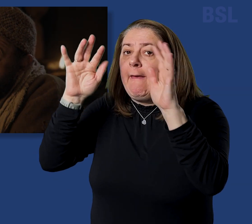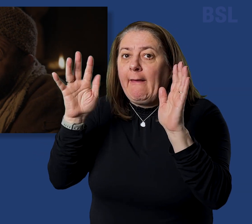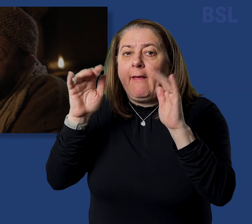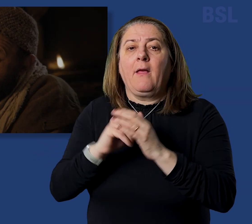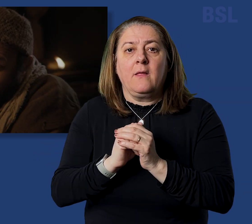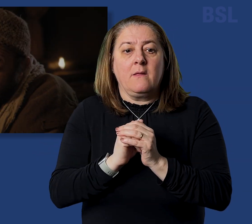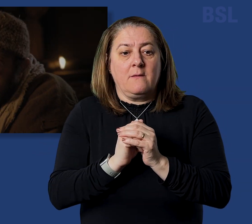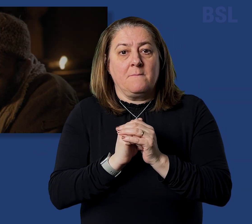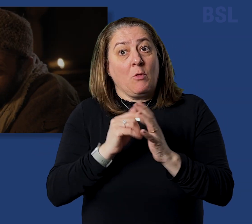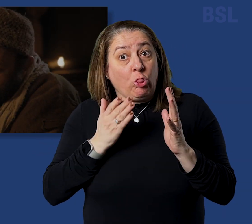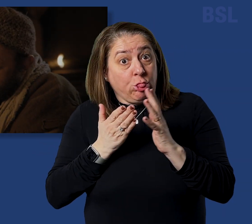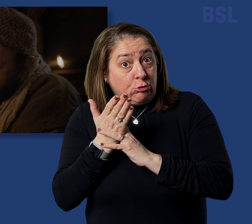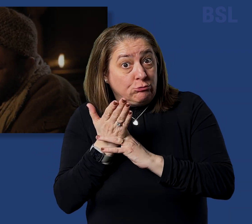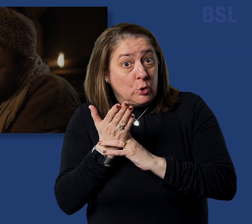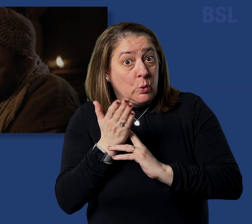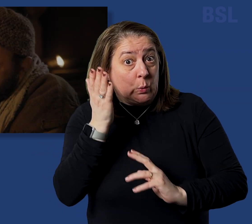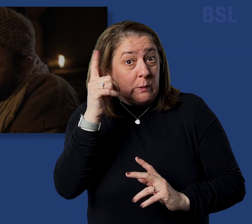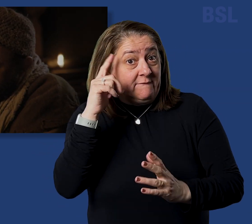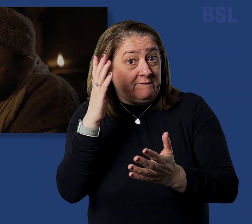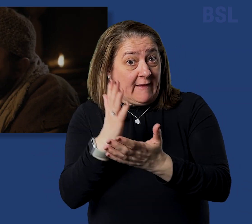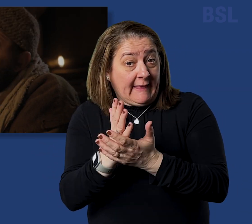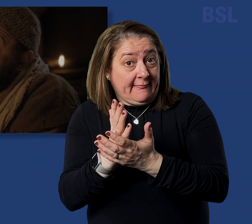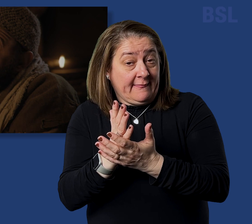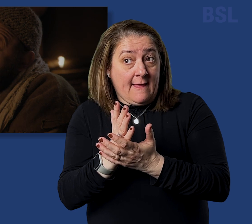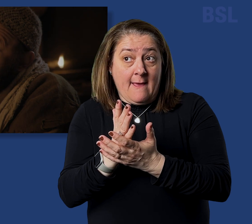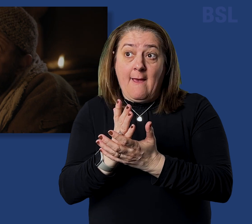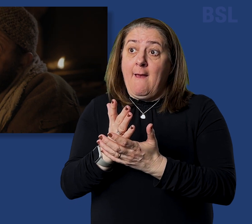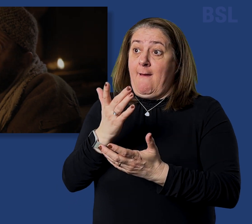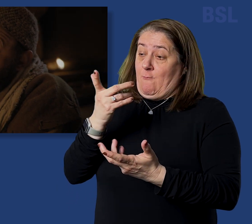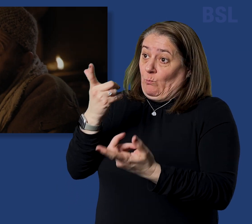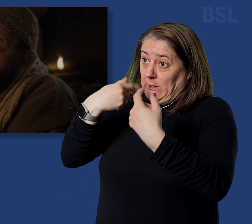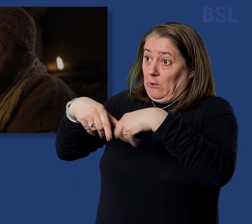For by it, the elders obtained a good report.